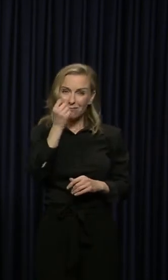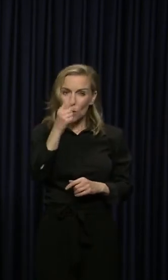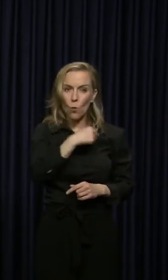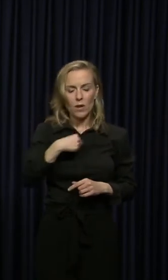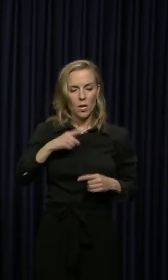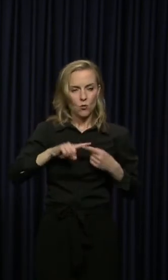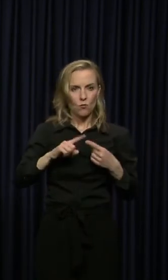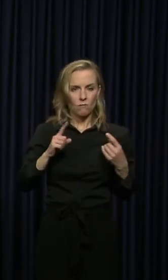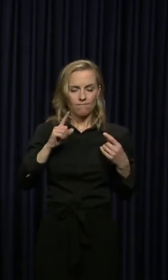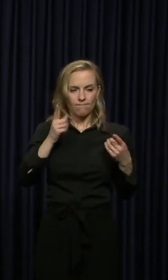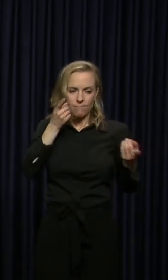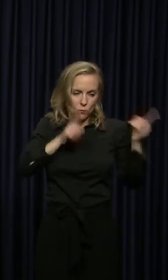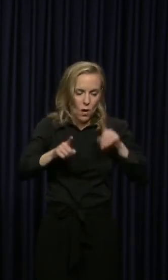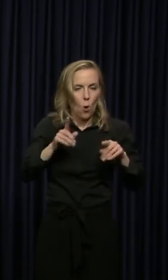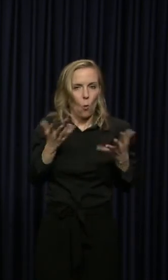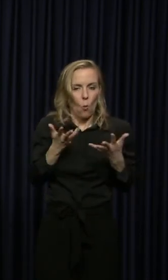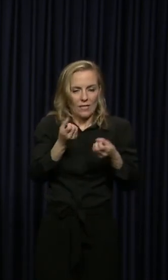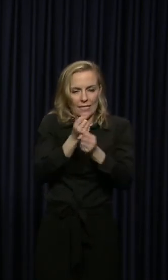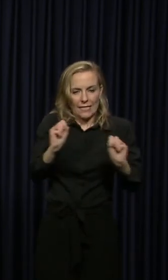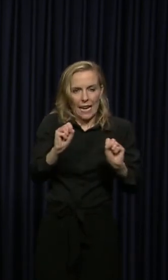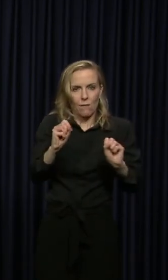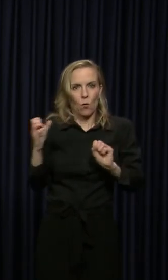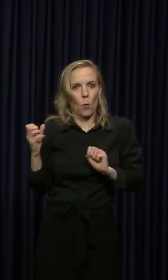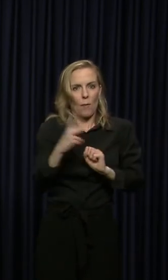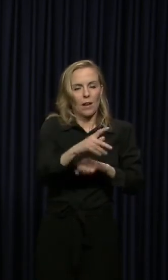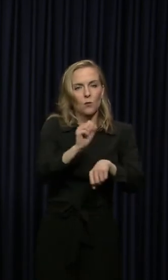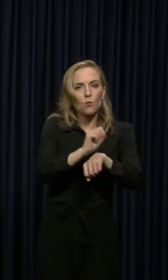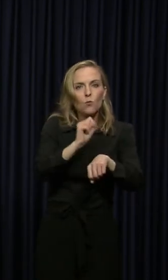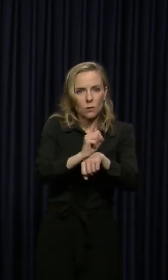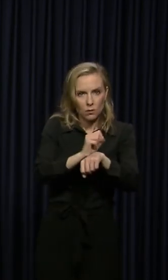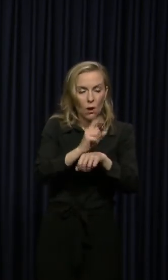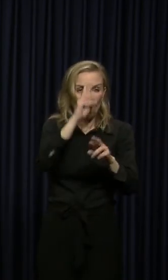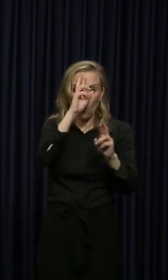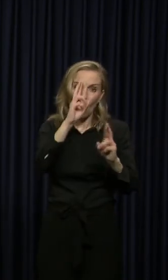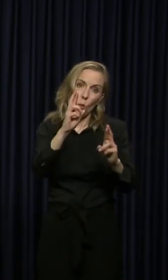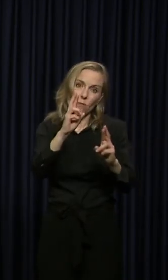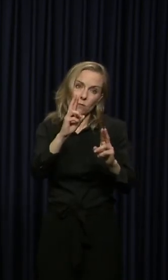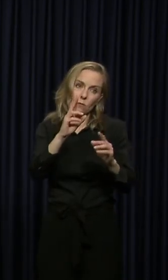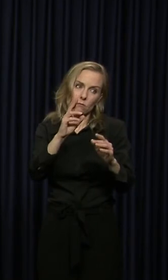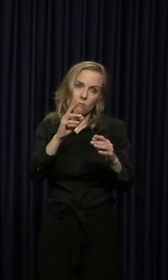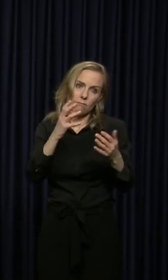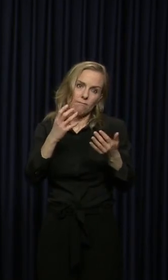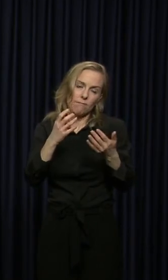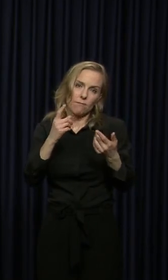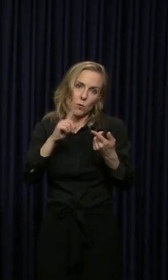going to work and we hope that we can get to that point.